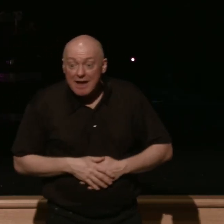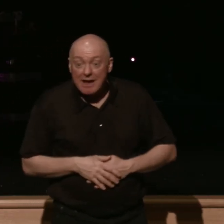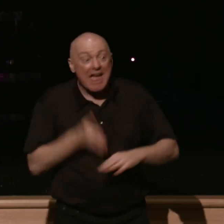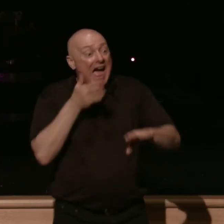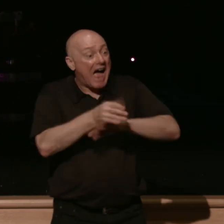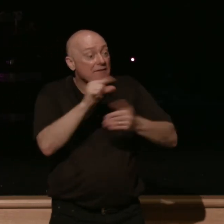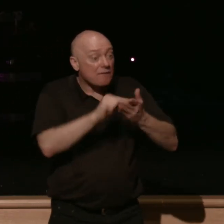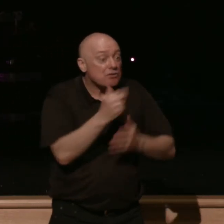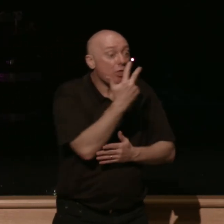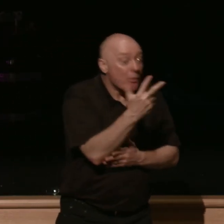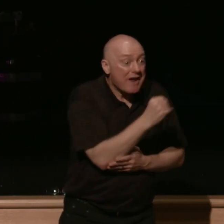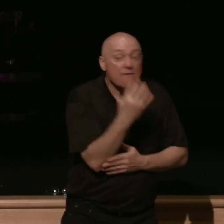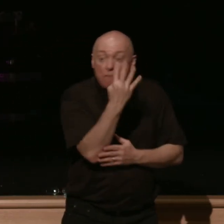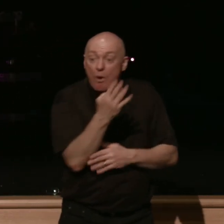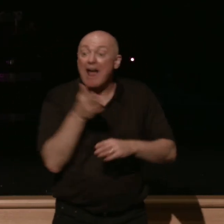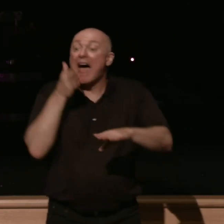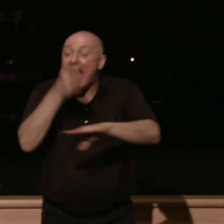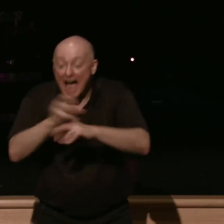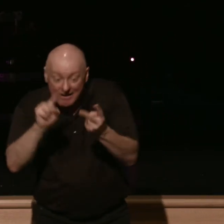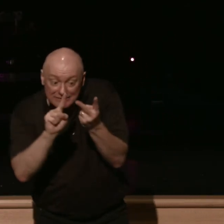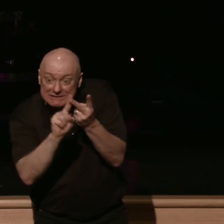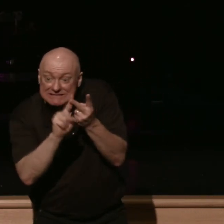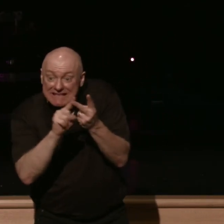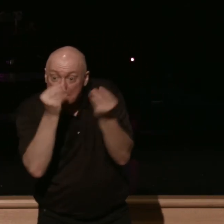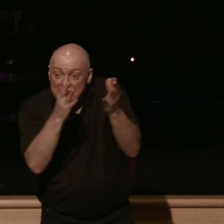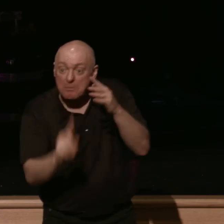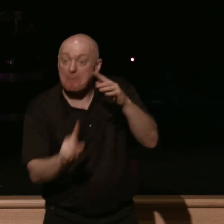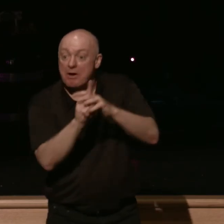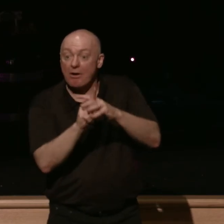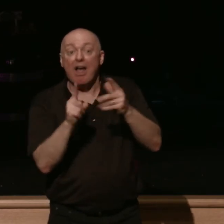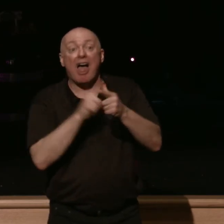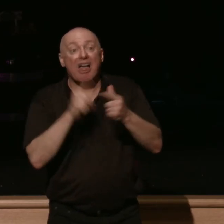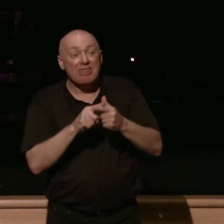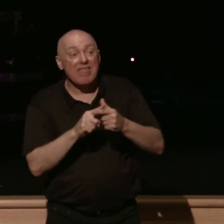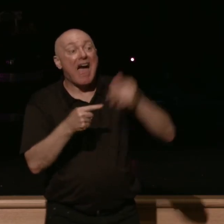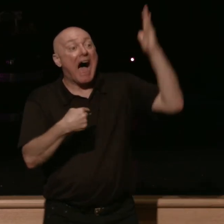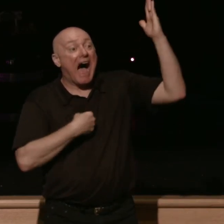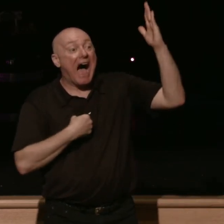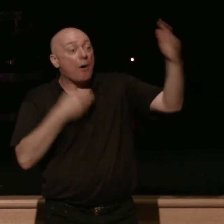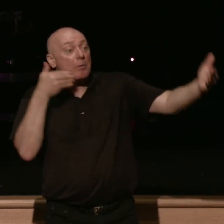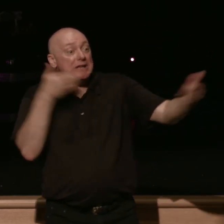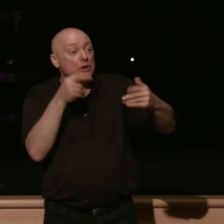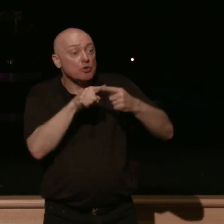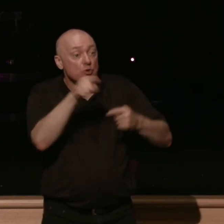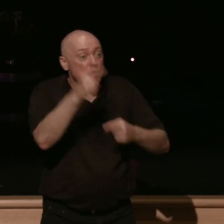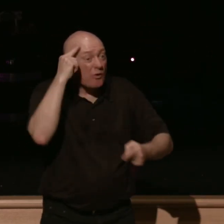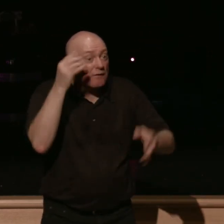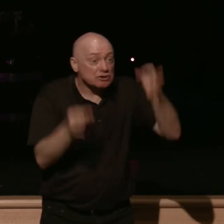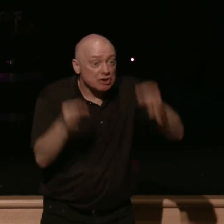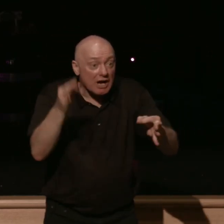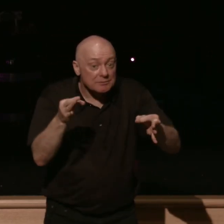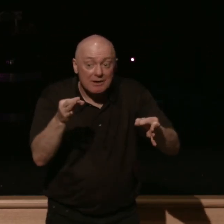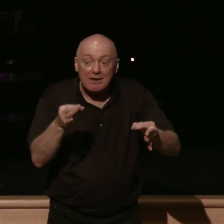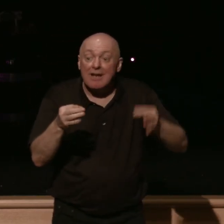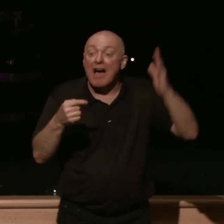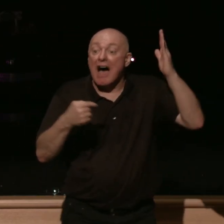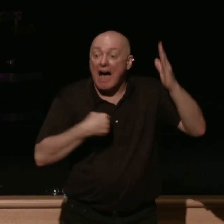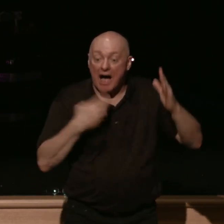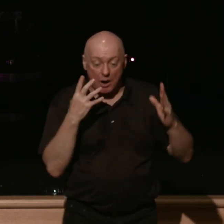3 and 4 after the second messenger appears verse 5 then I will draw near to you for judgment I will be a swift witness against